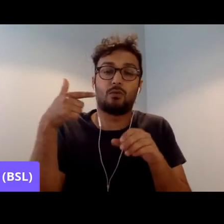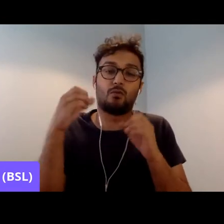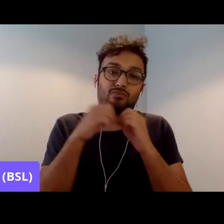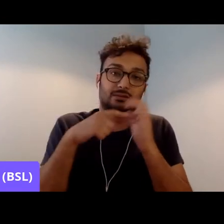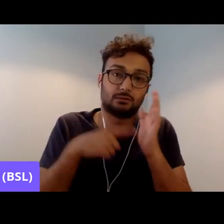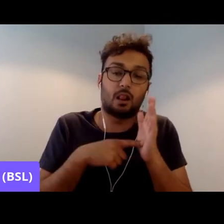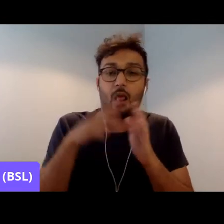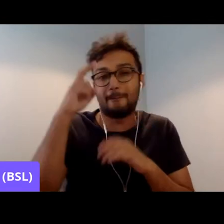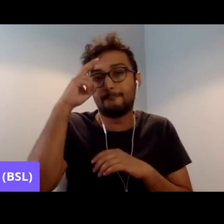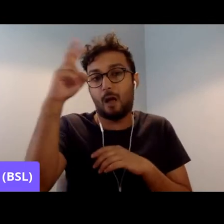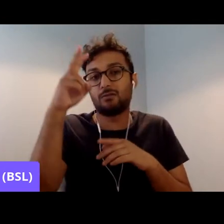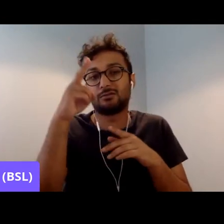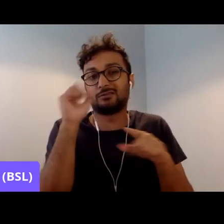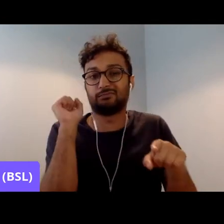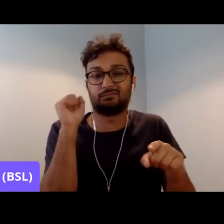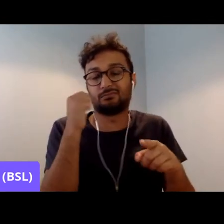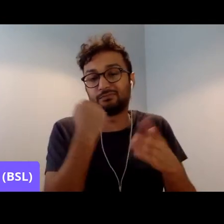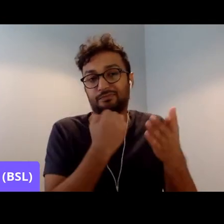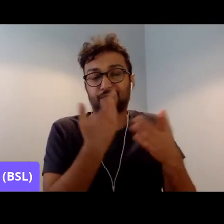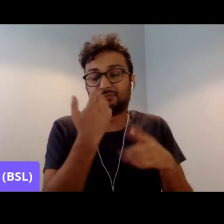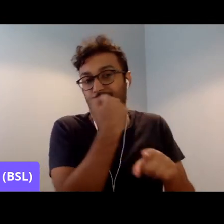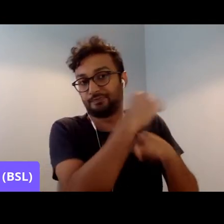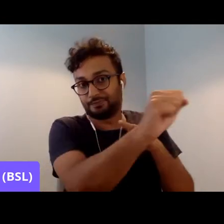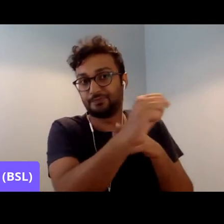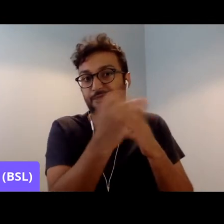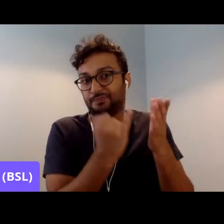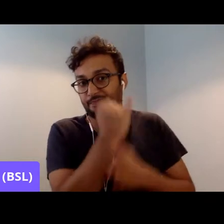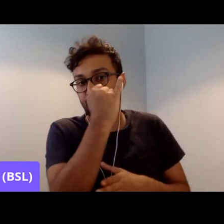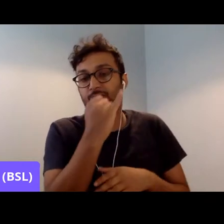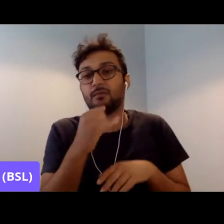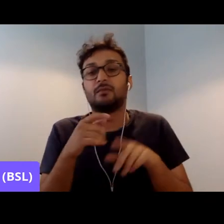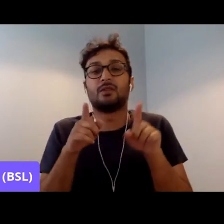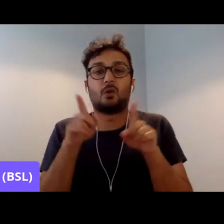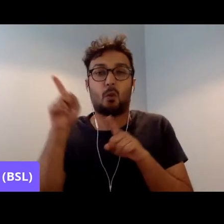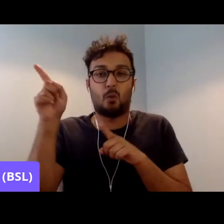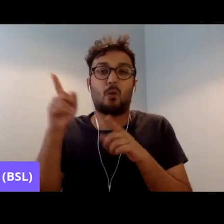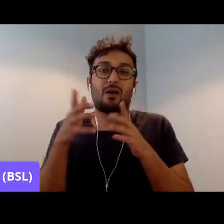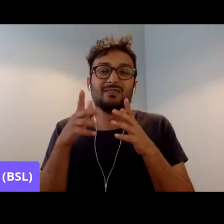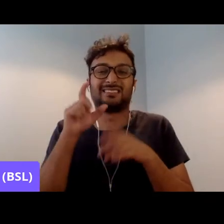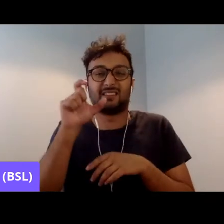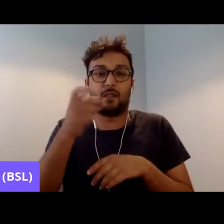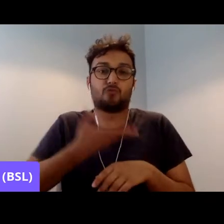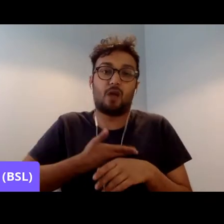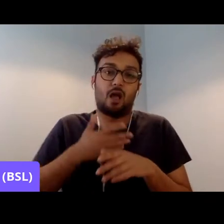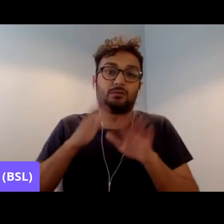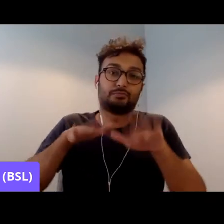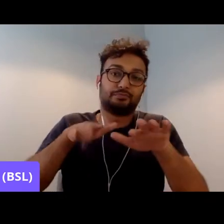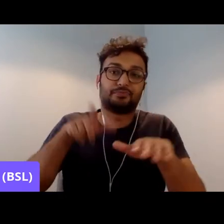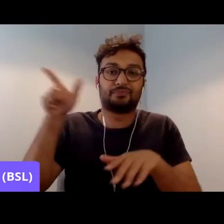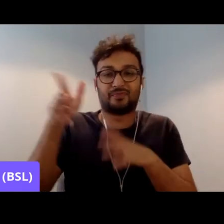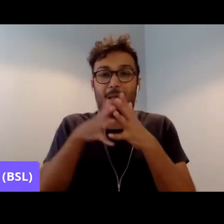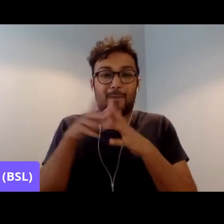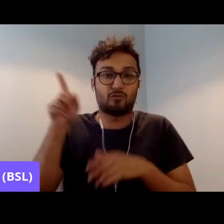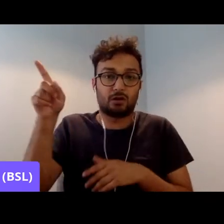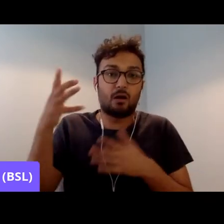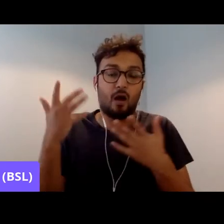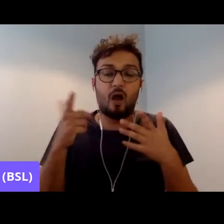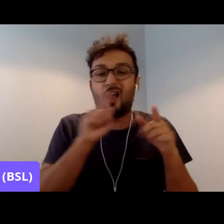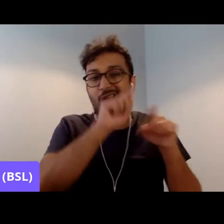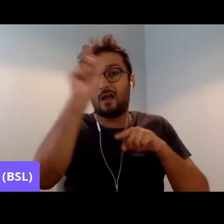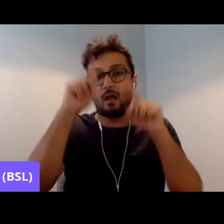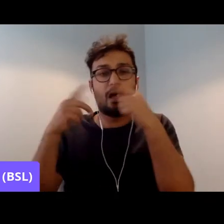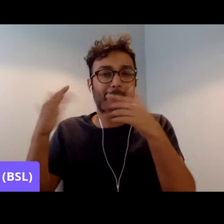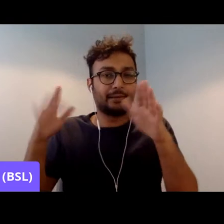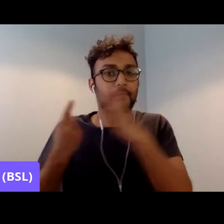success of things like the civil rights movement in the United States. And it's almost as if, you know, if you if you've ever asked someone who said